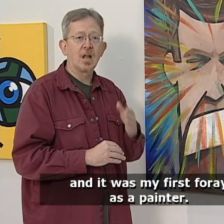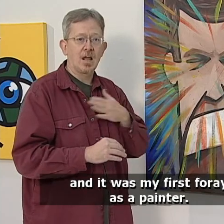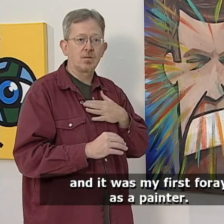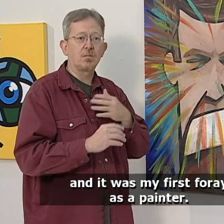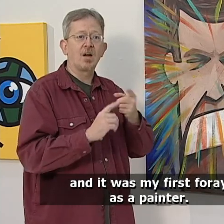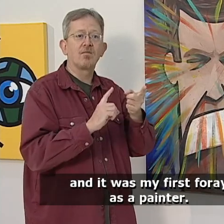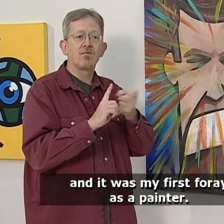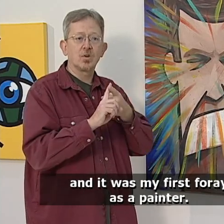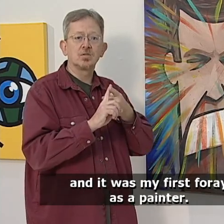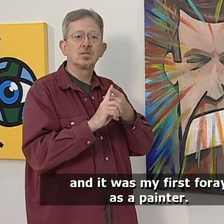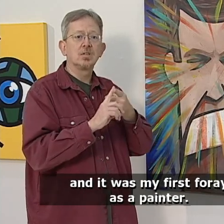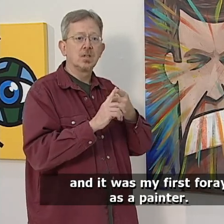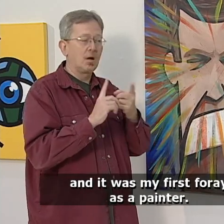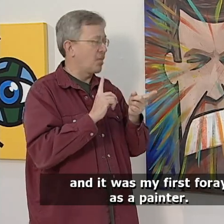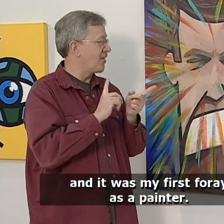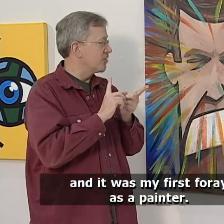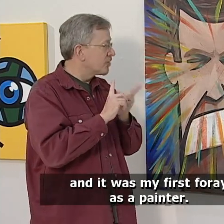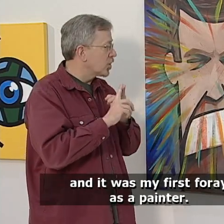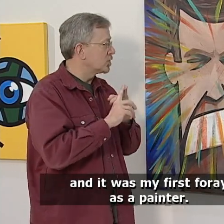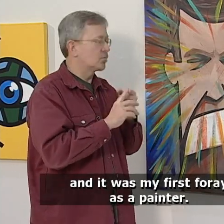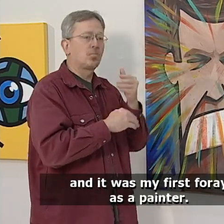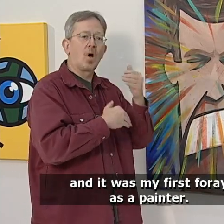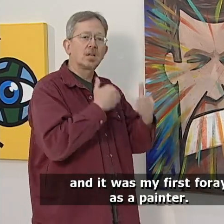And it was my first foray as a painter.